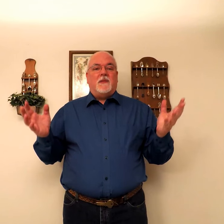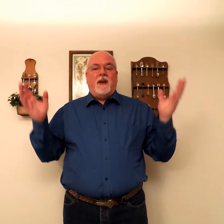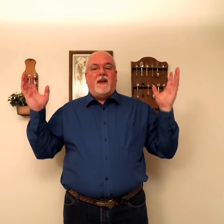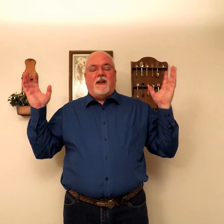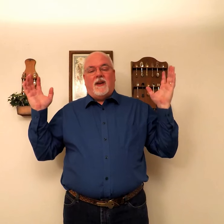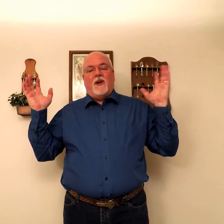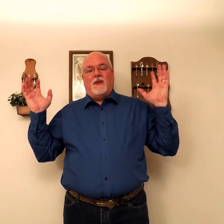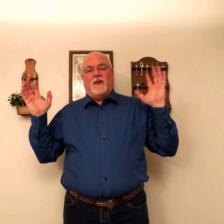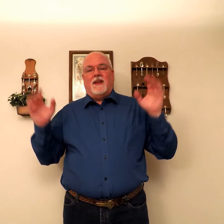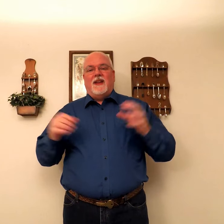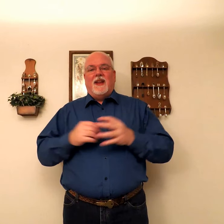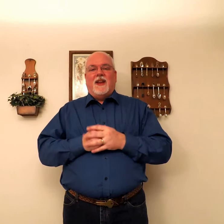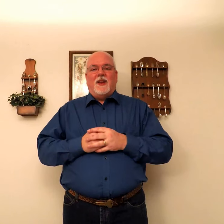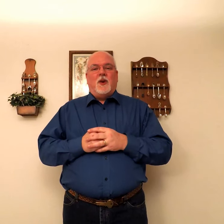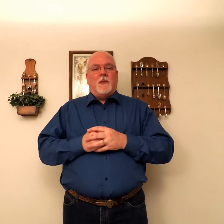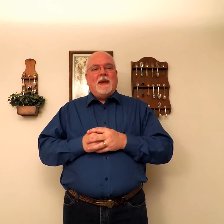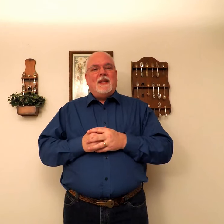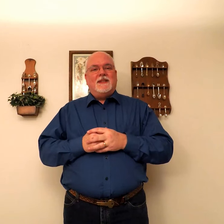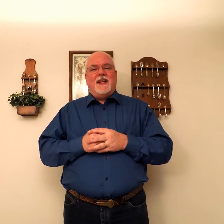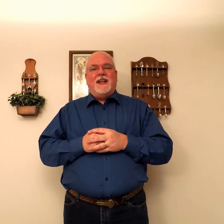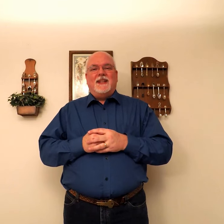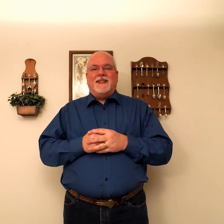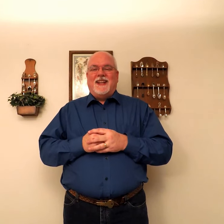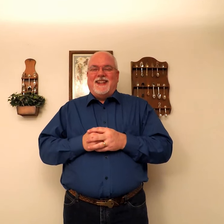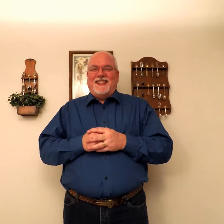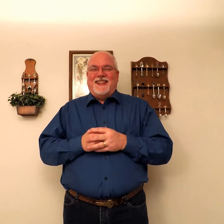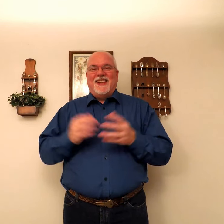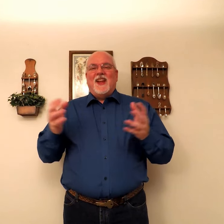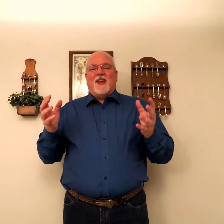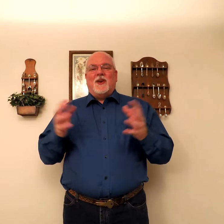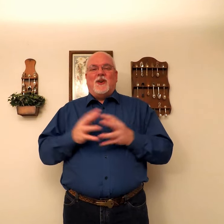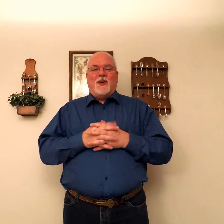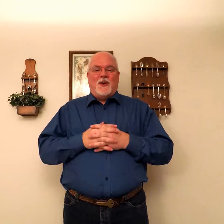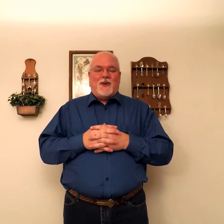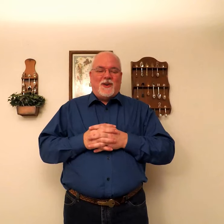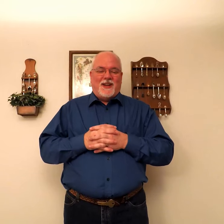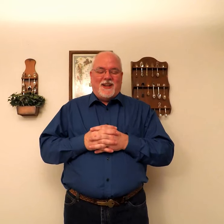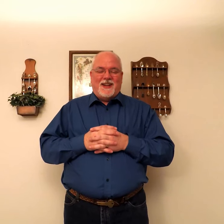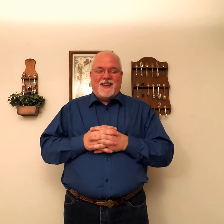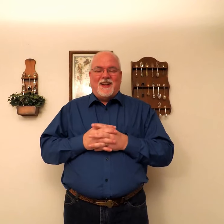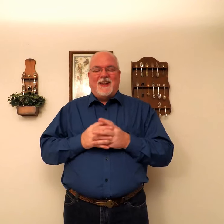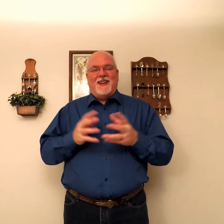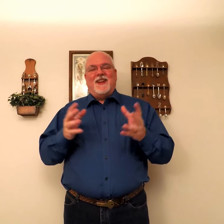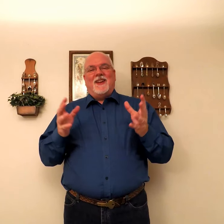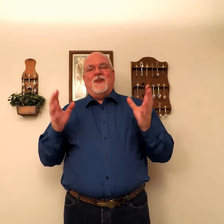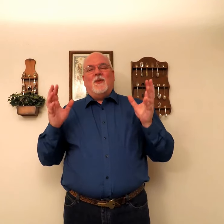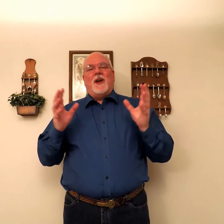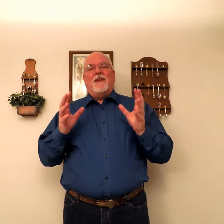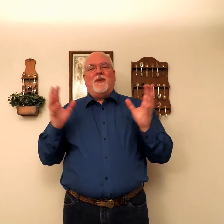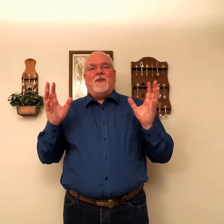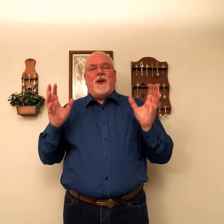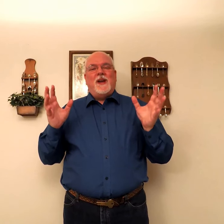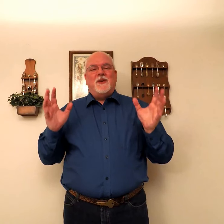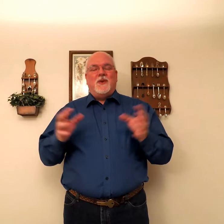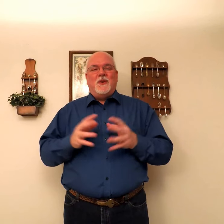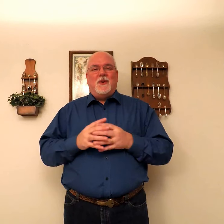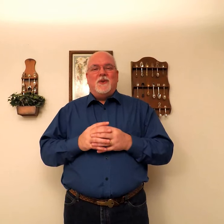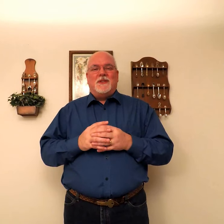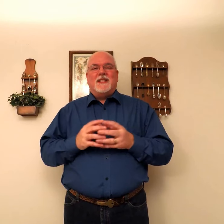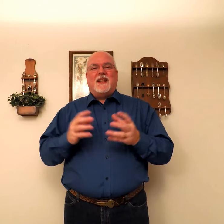being. You know. You're the bee's knees. You're. You're. Whatever phrase you use to